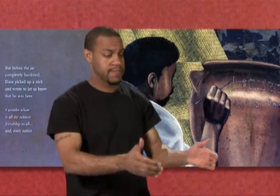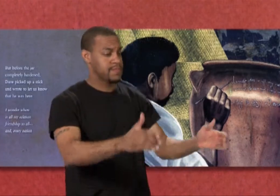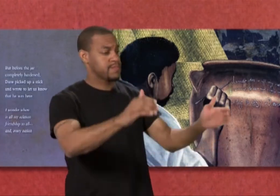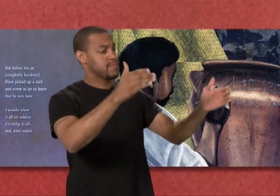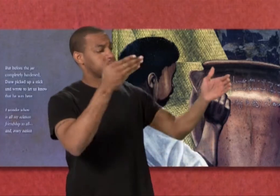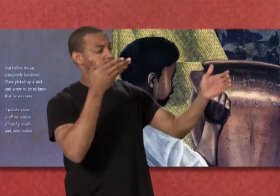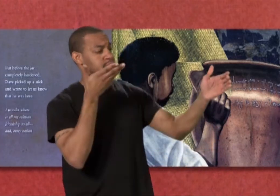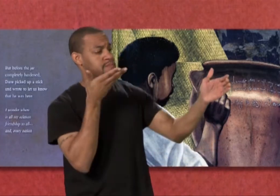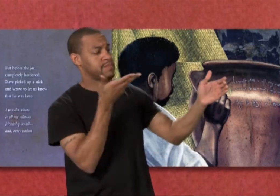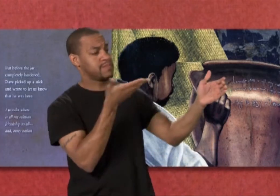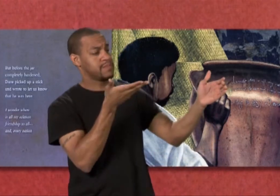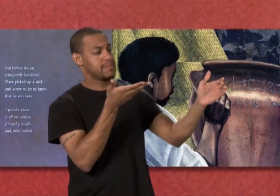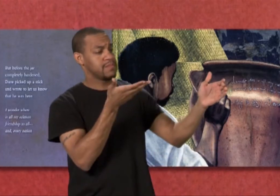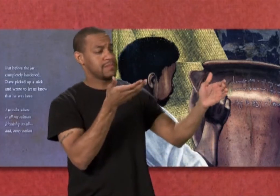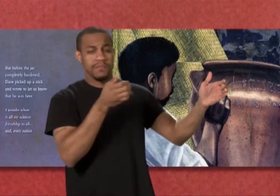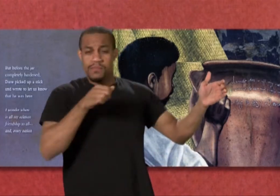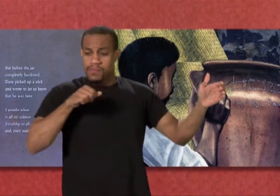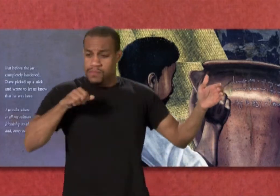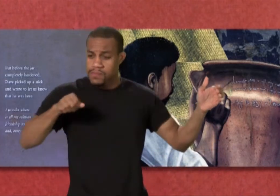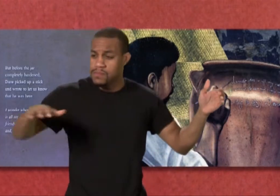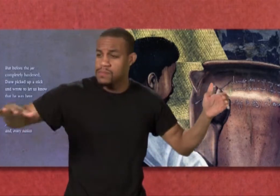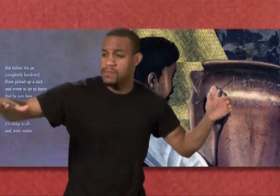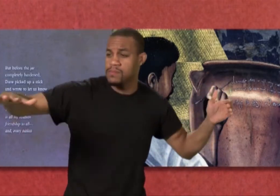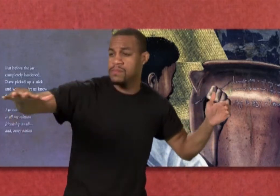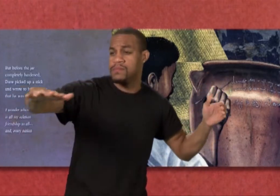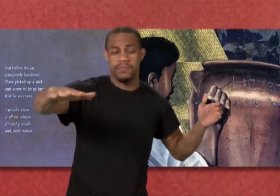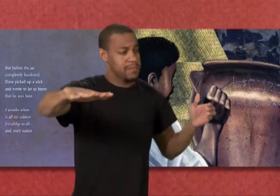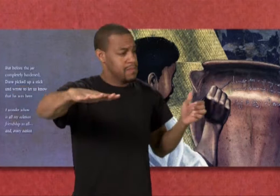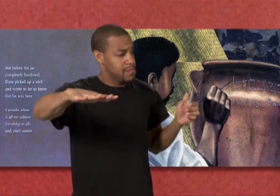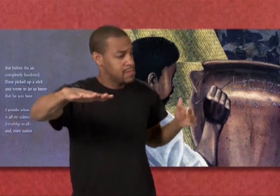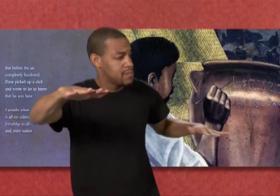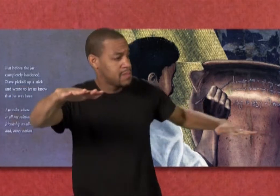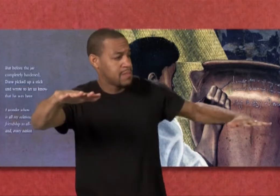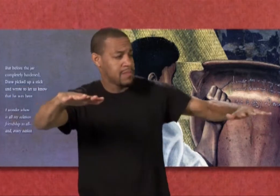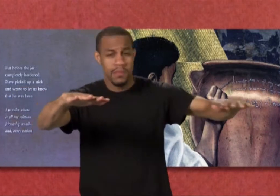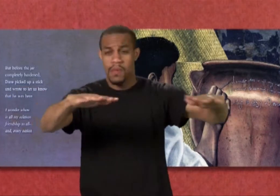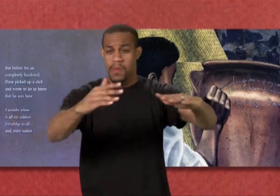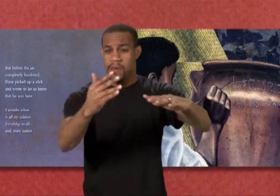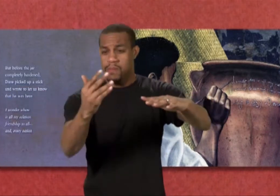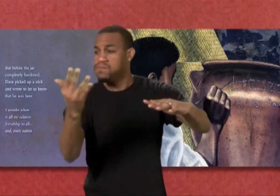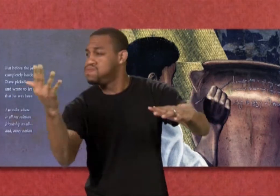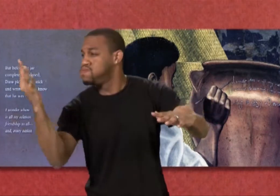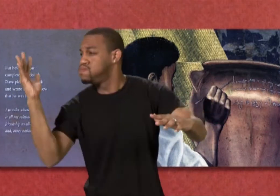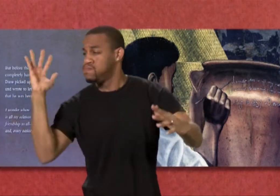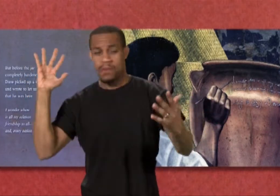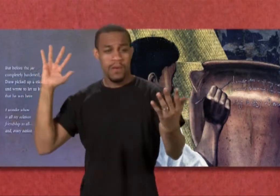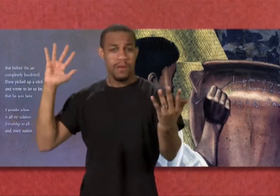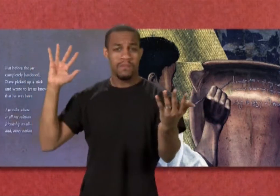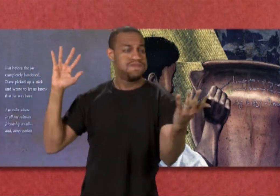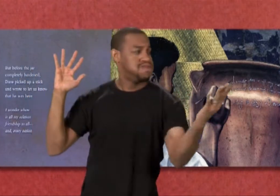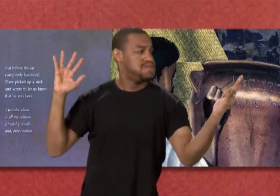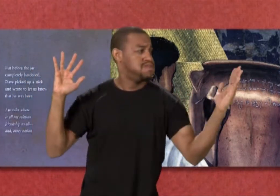I wonder where is all my relation, friendship to all, in every nation. Thank